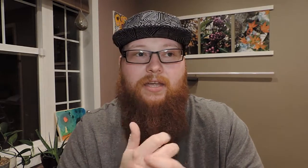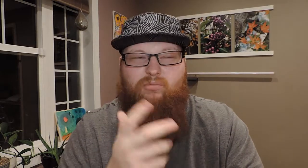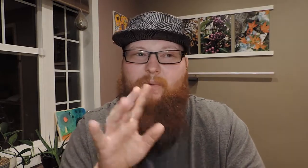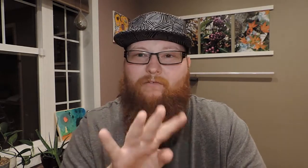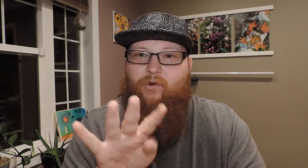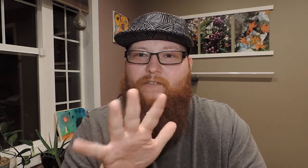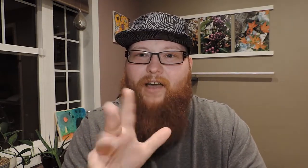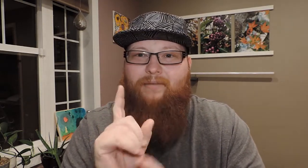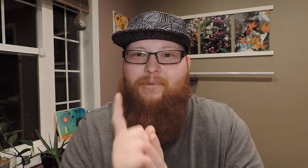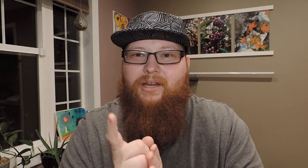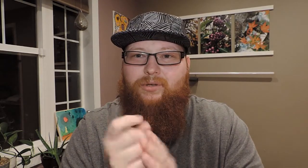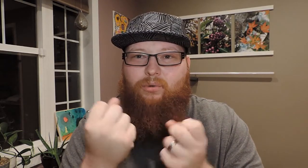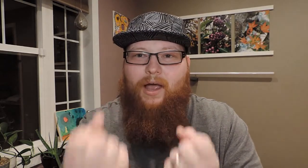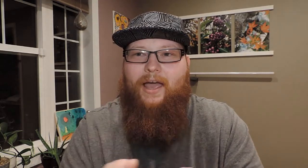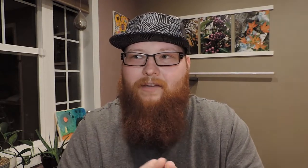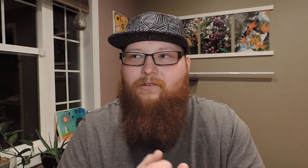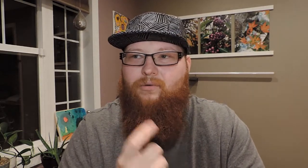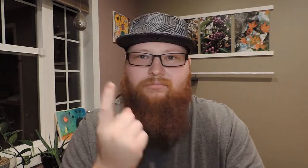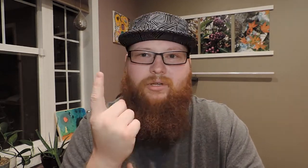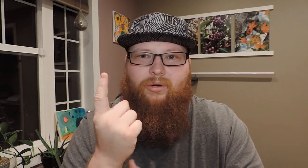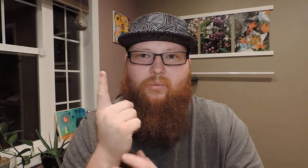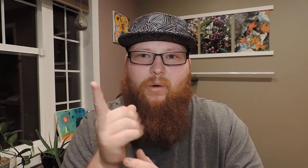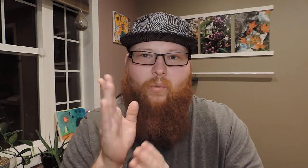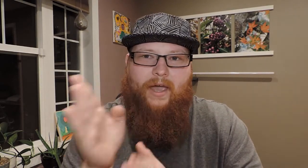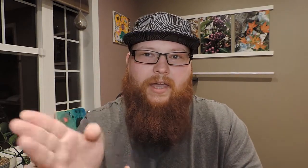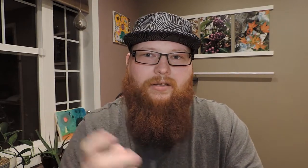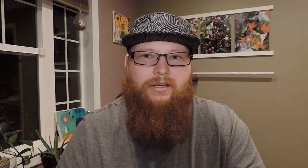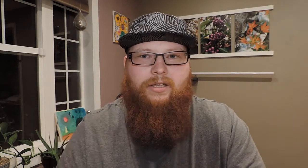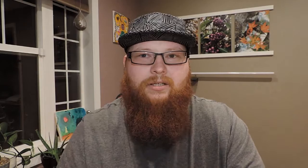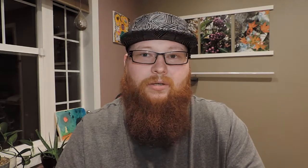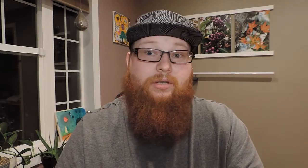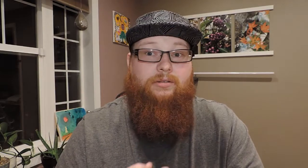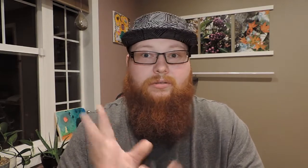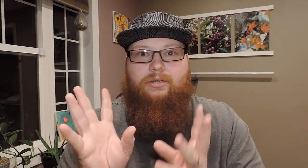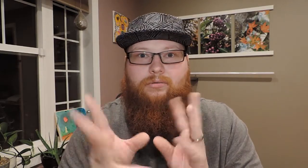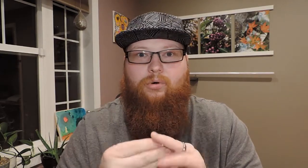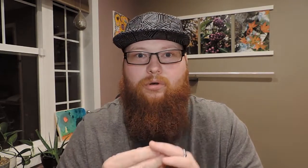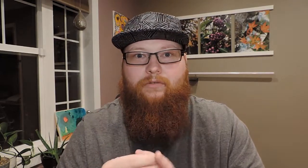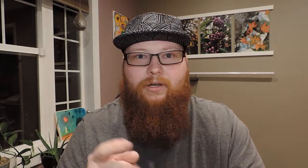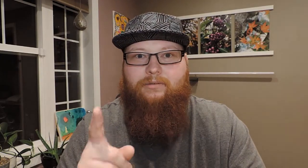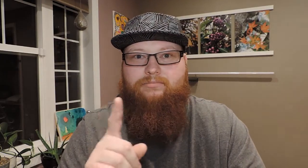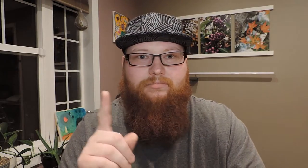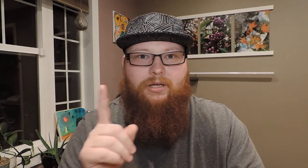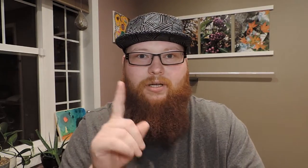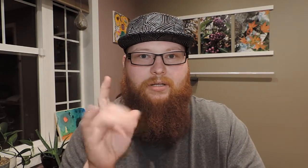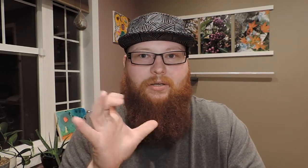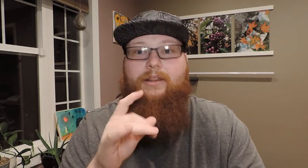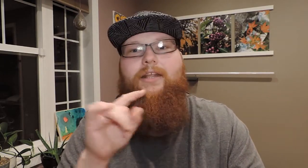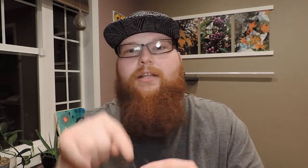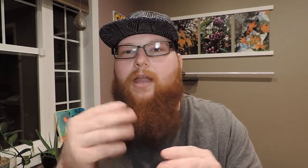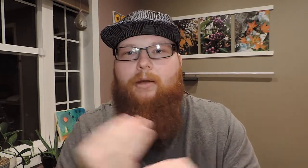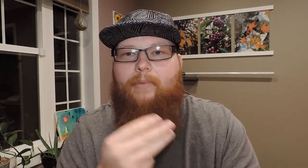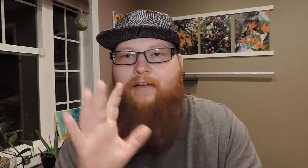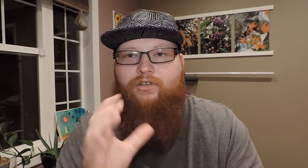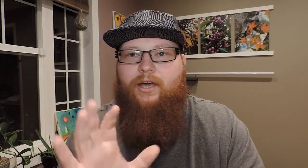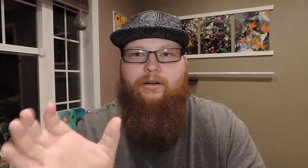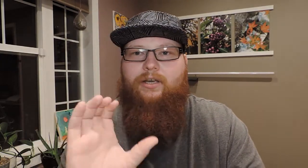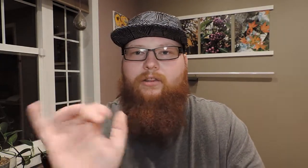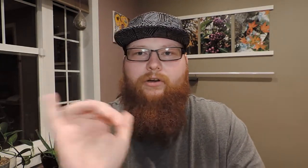in about 45 minute drive. You know, one way. So that's a total of a hundred. This is not a math channel either.